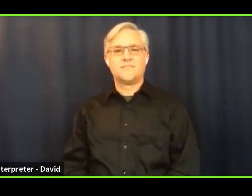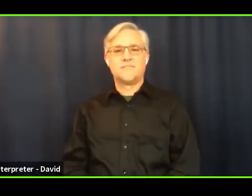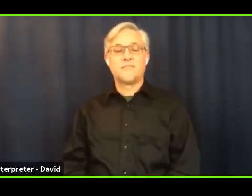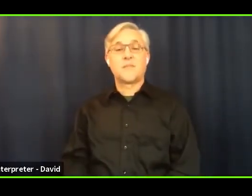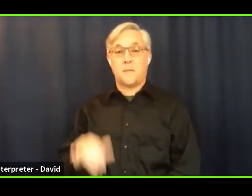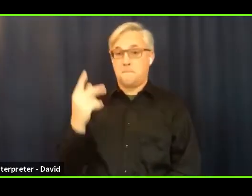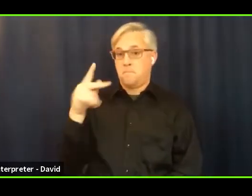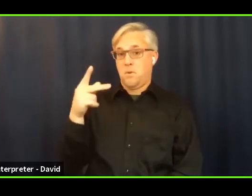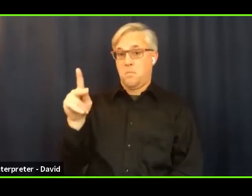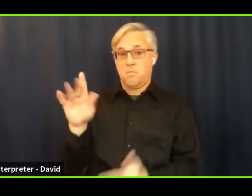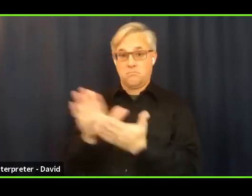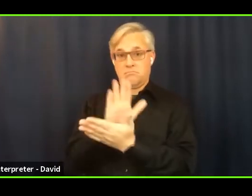packet.